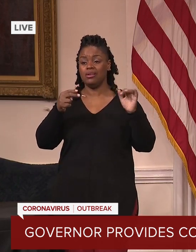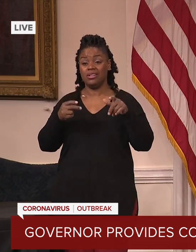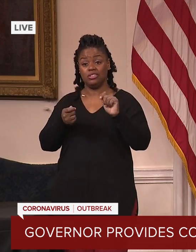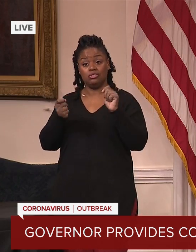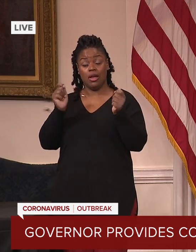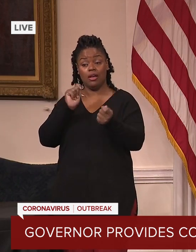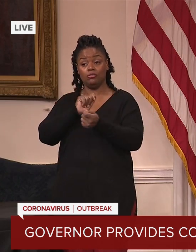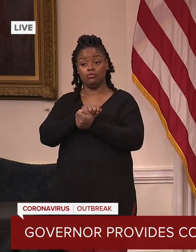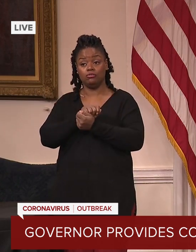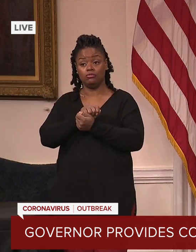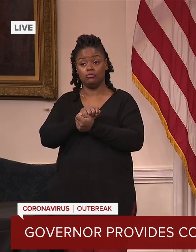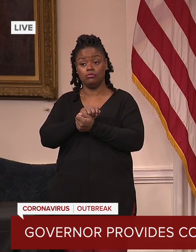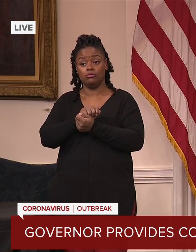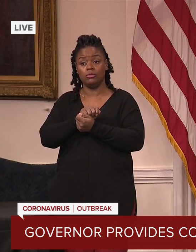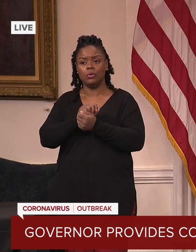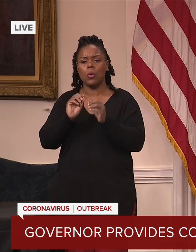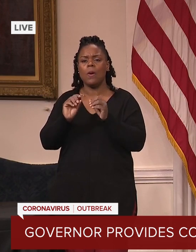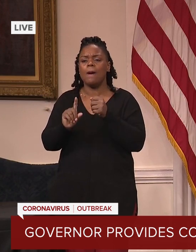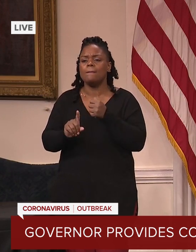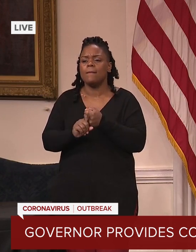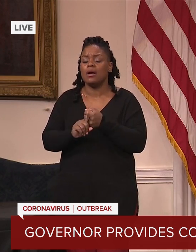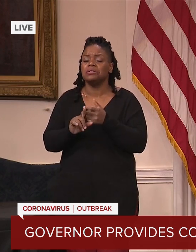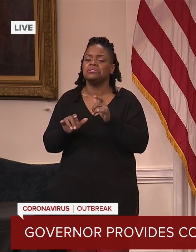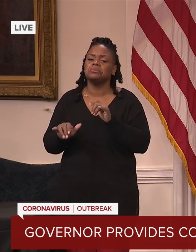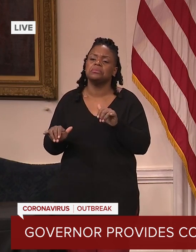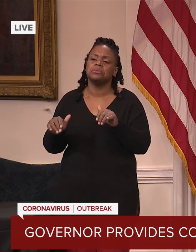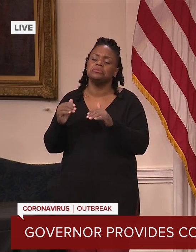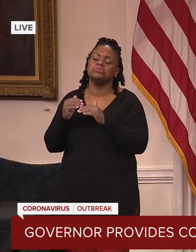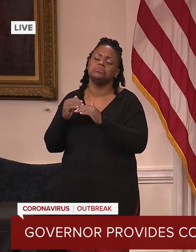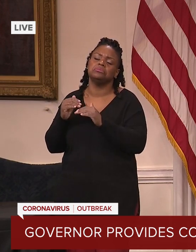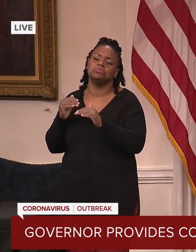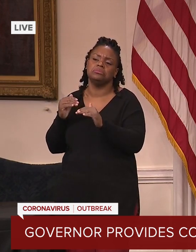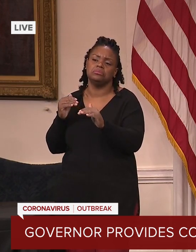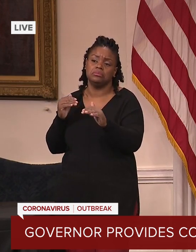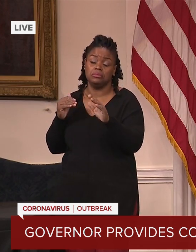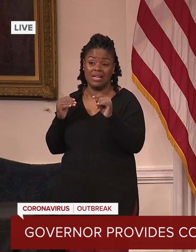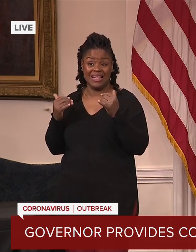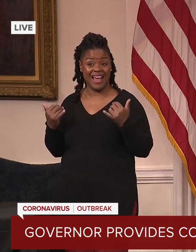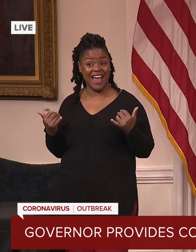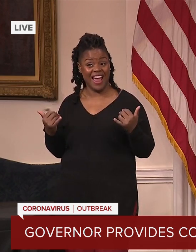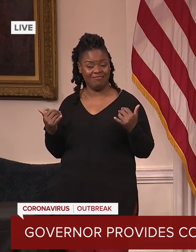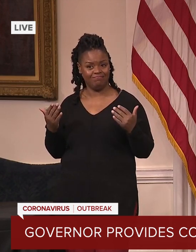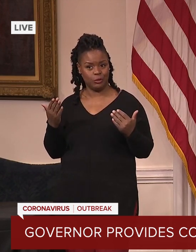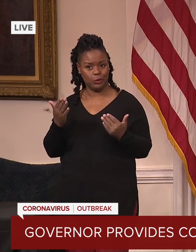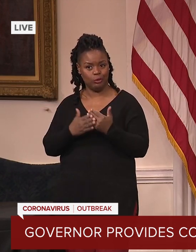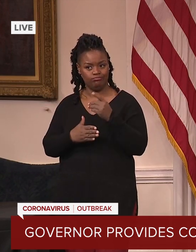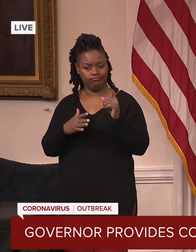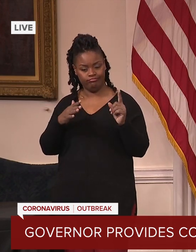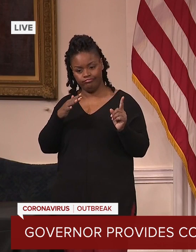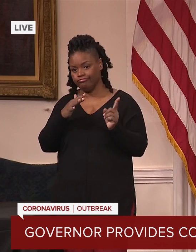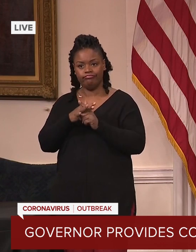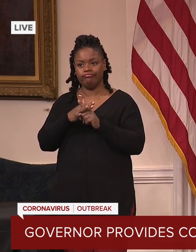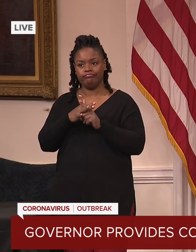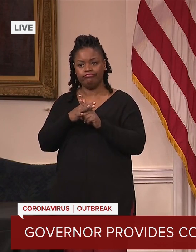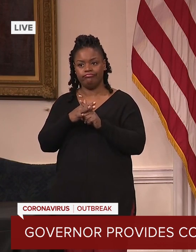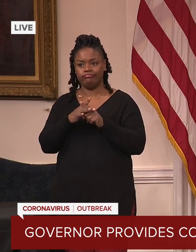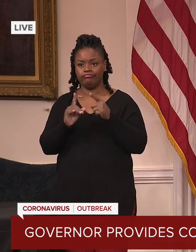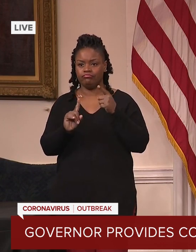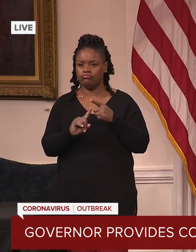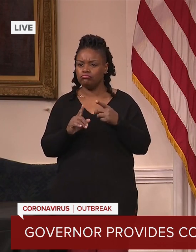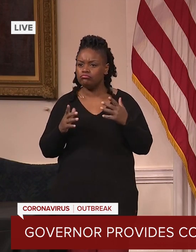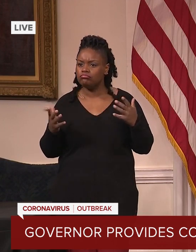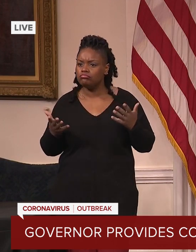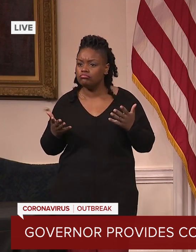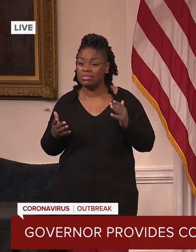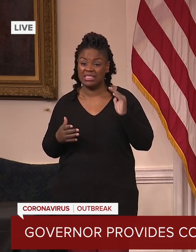to spread or other characteristics. However, in this particular instance, what we have seen is that